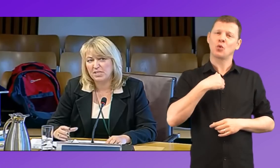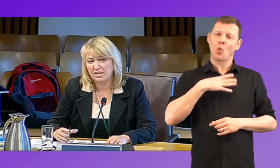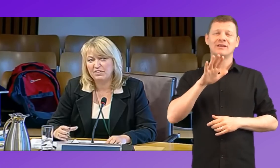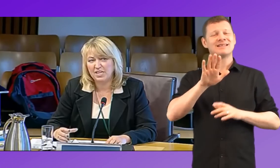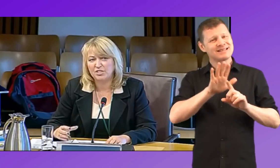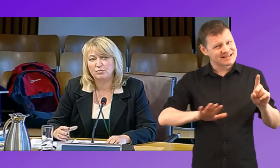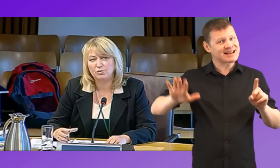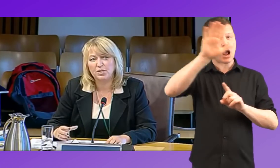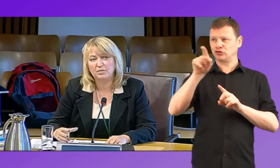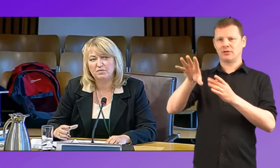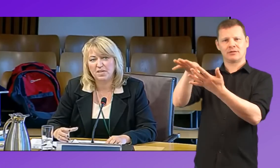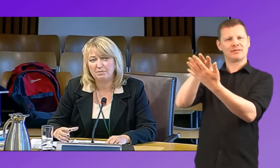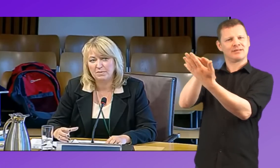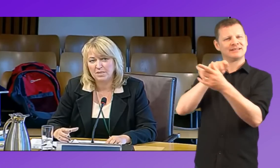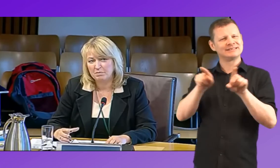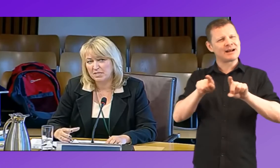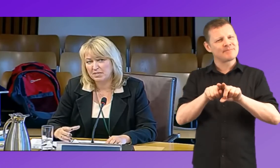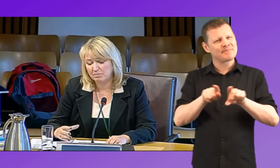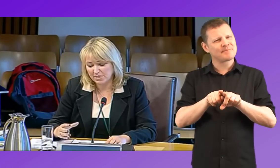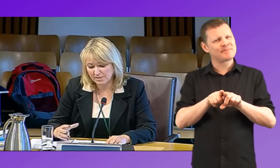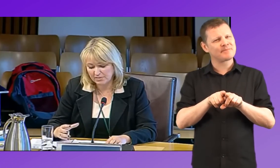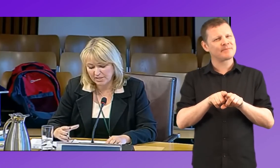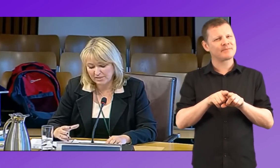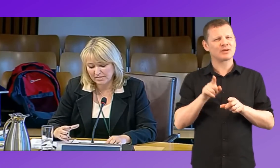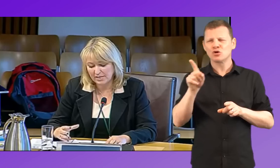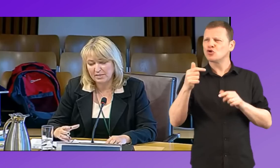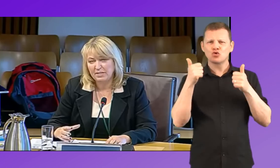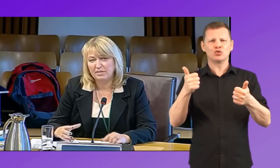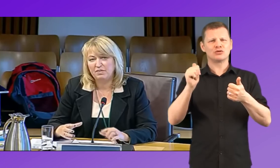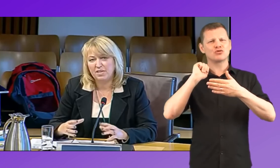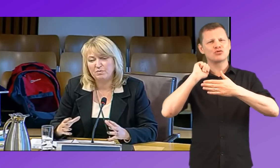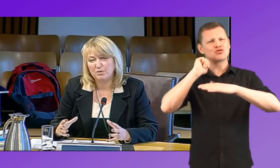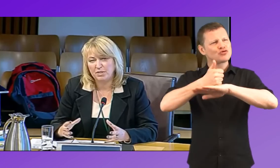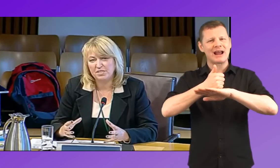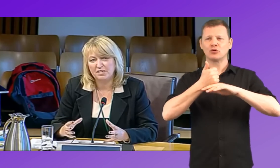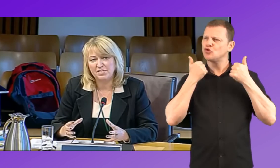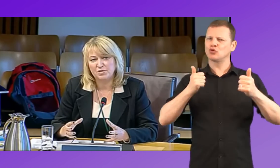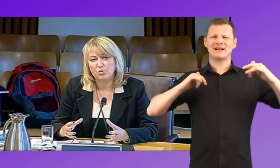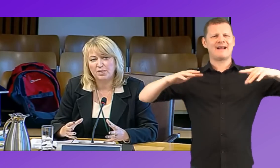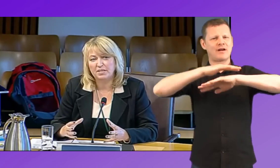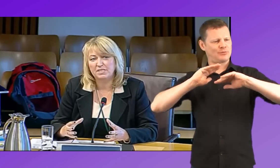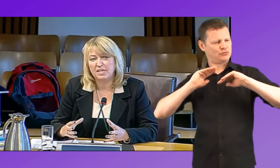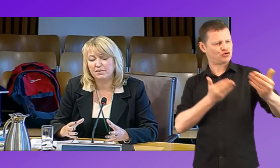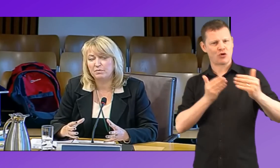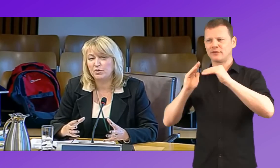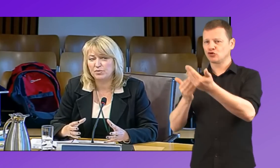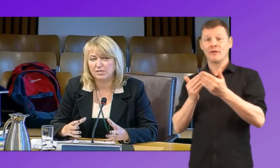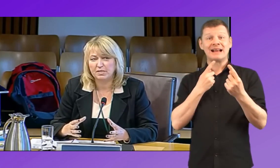we have a national role out of that because it creates that environment where services are working together and we're using the